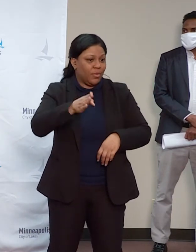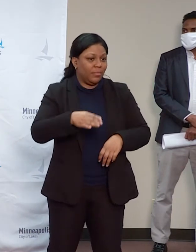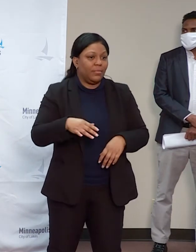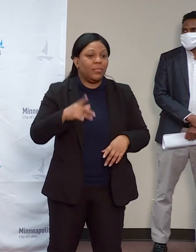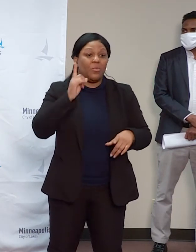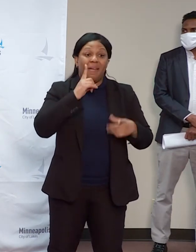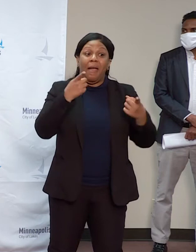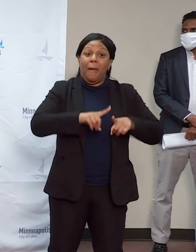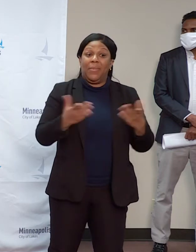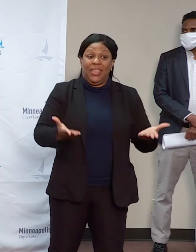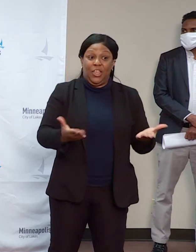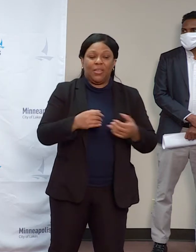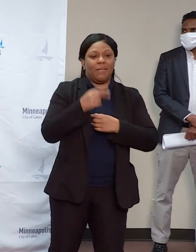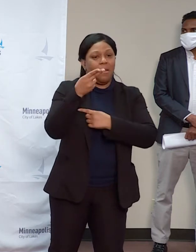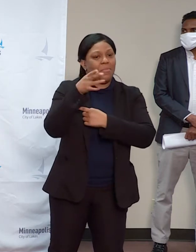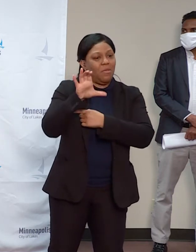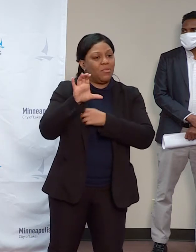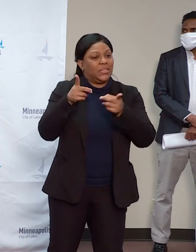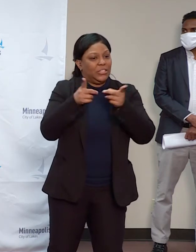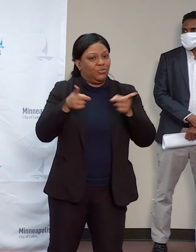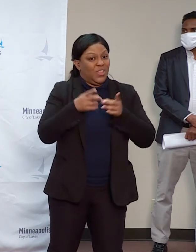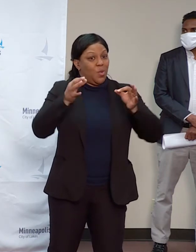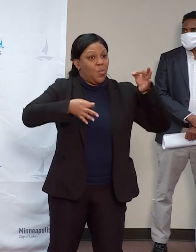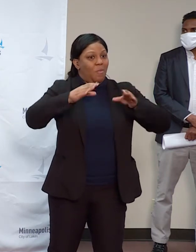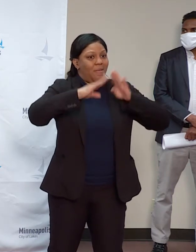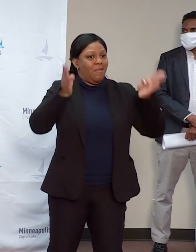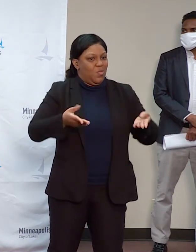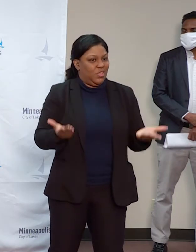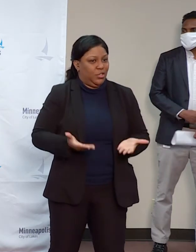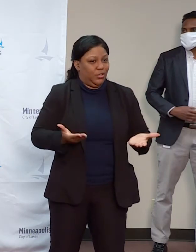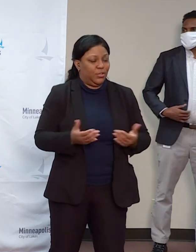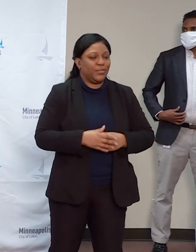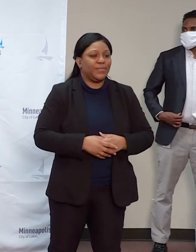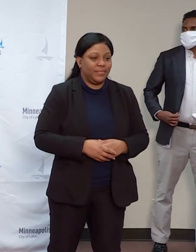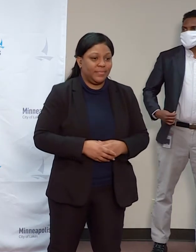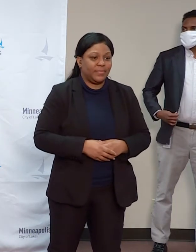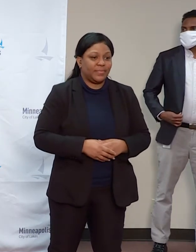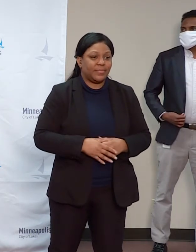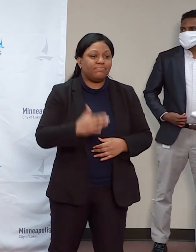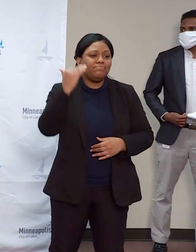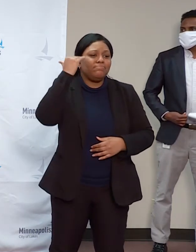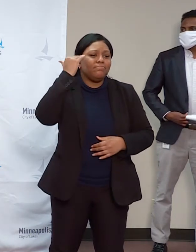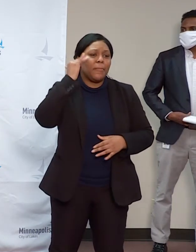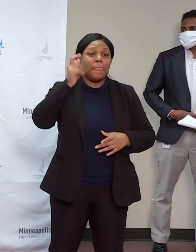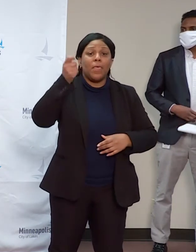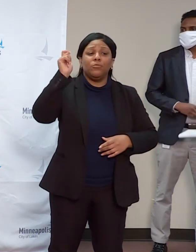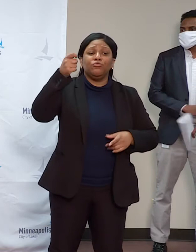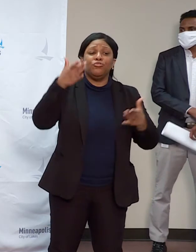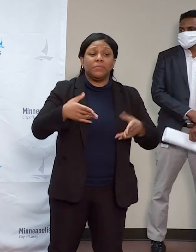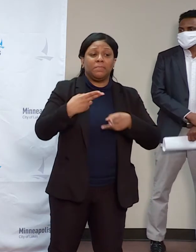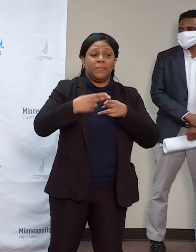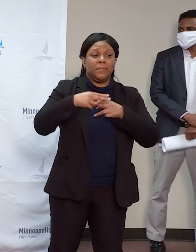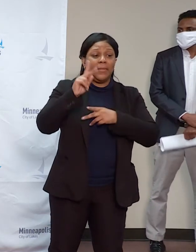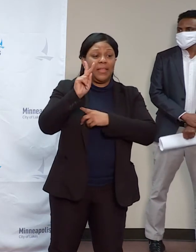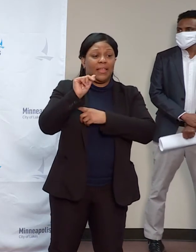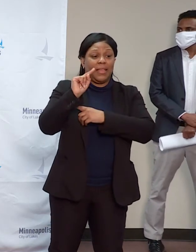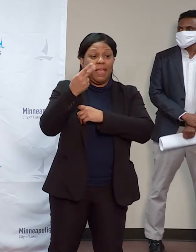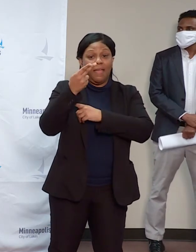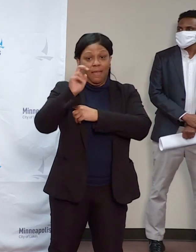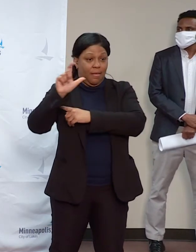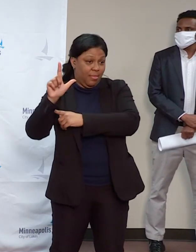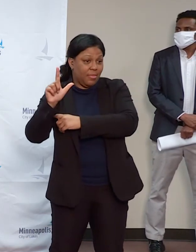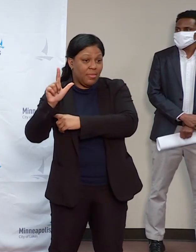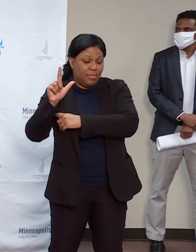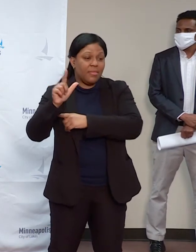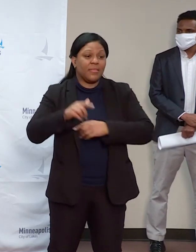Hennepin County District Court Judge Peter Cahill is the presiding judge. Cameras will be allowed in the courtroom and the proceedings will be live